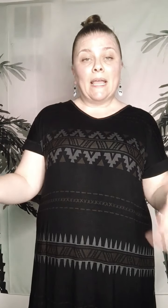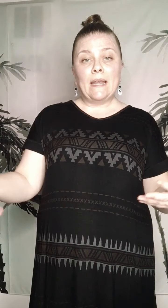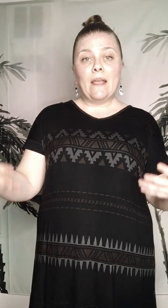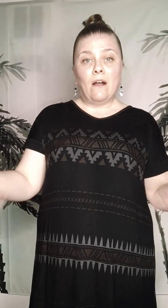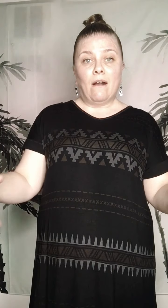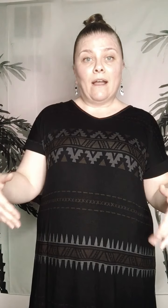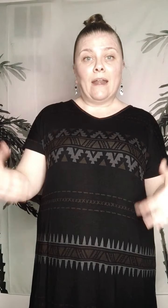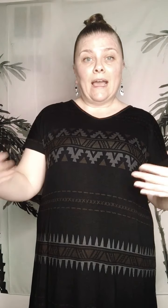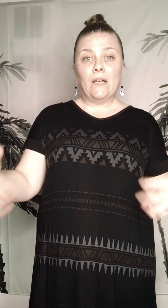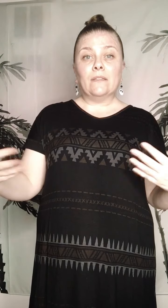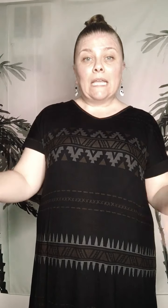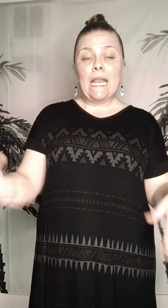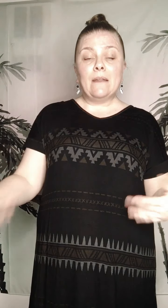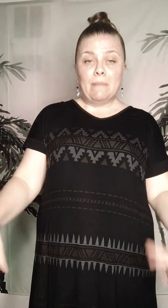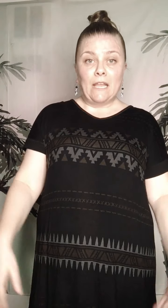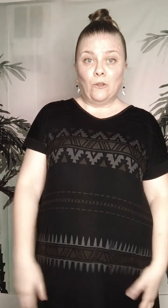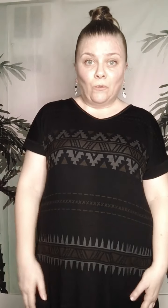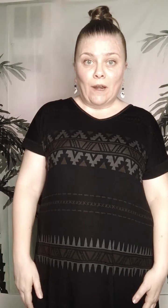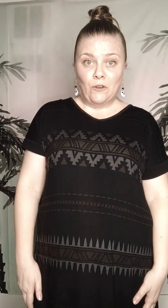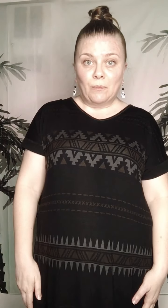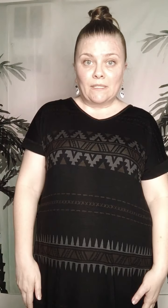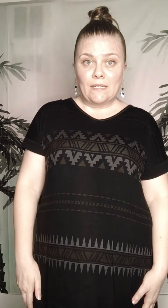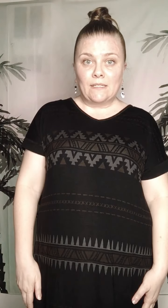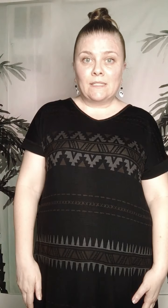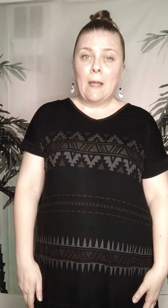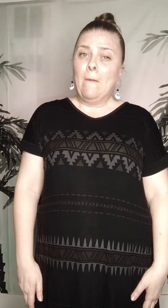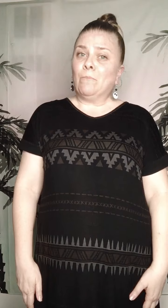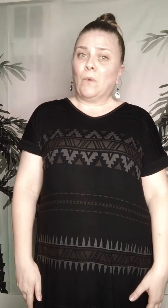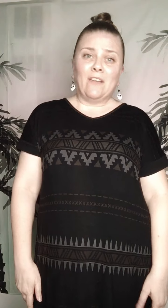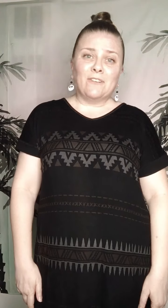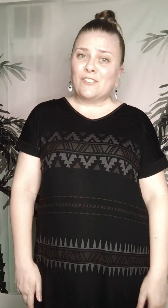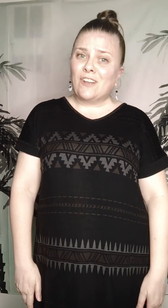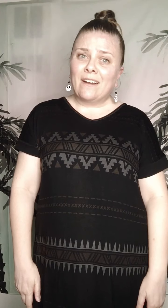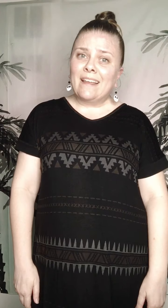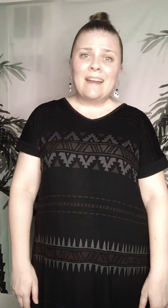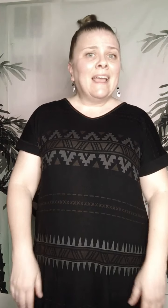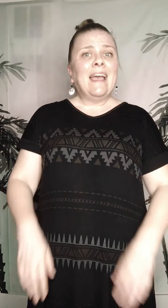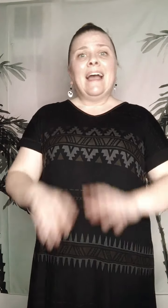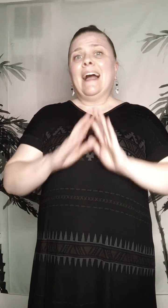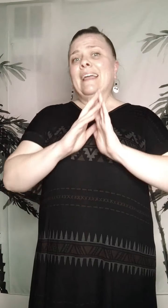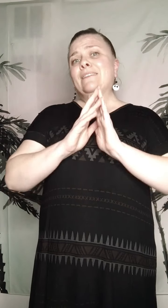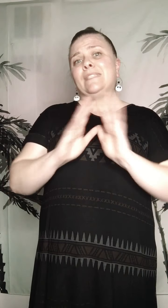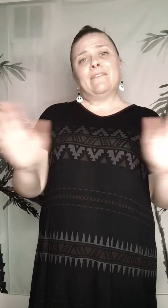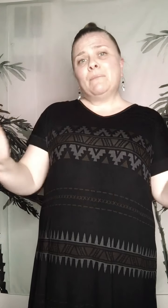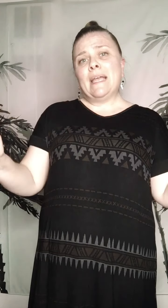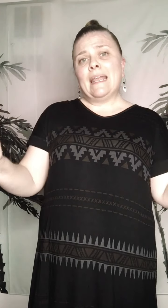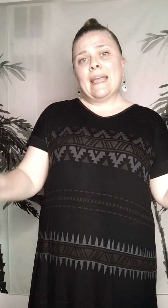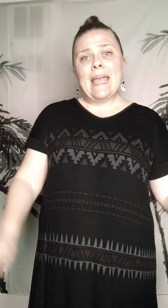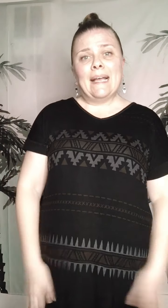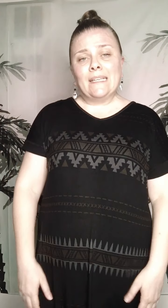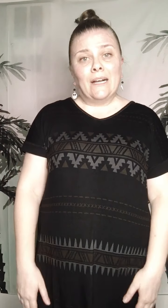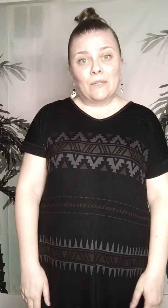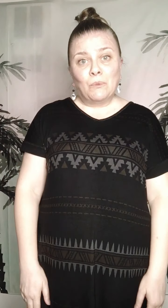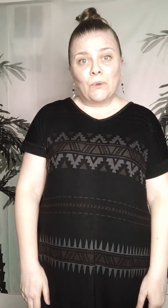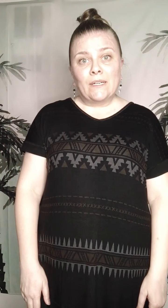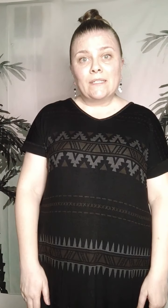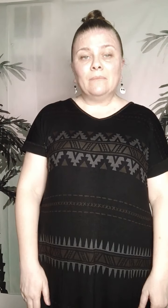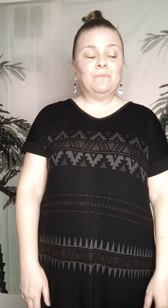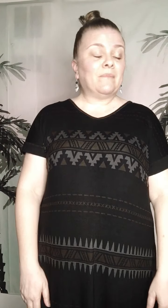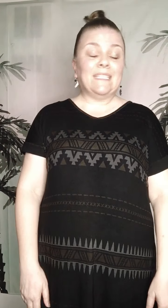on how lean and mean you run your business. When I first started, I used every penny I had to onboard. I